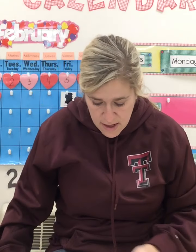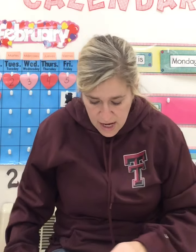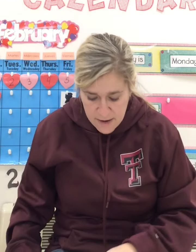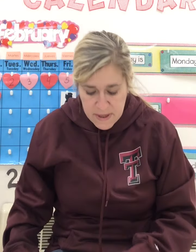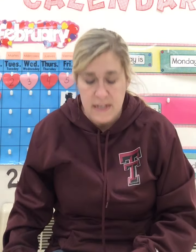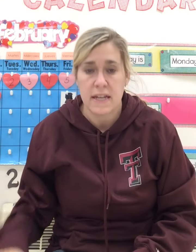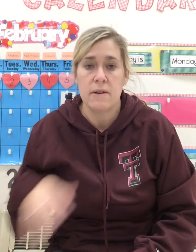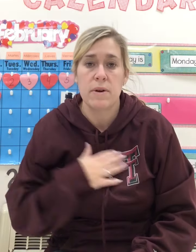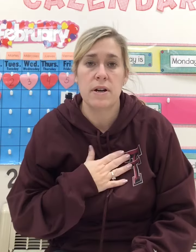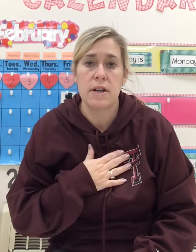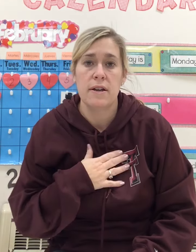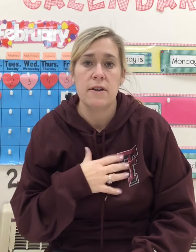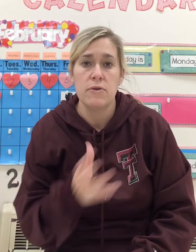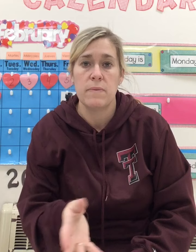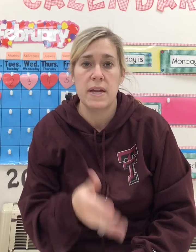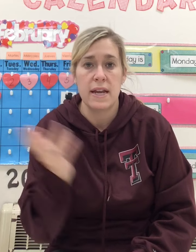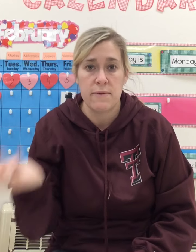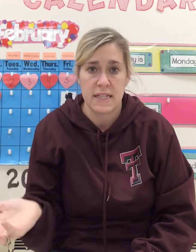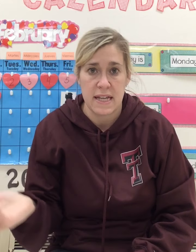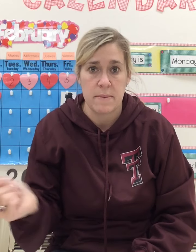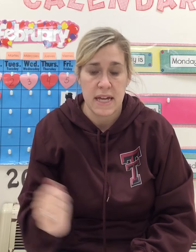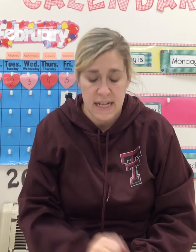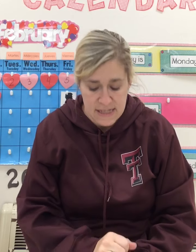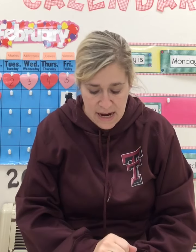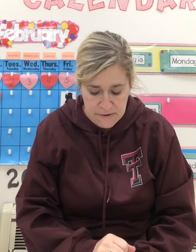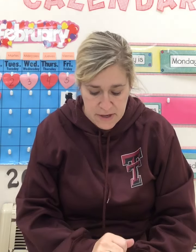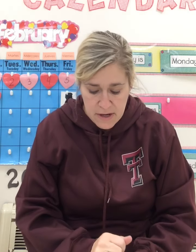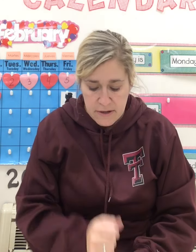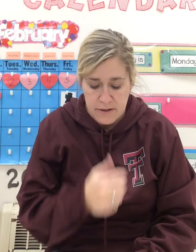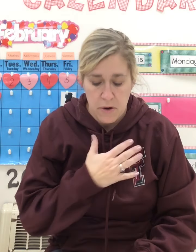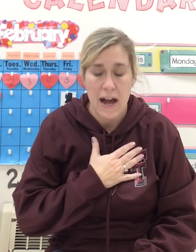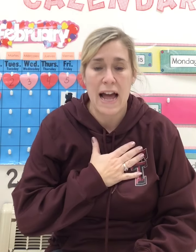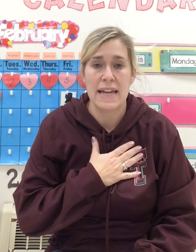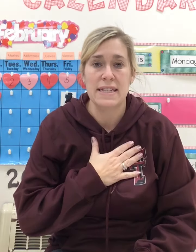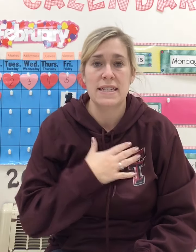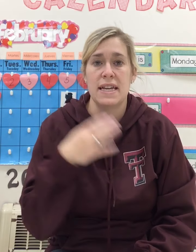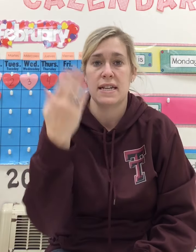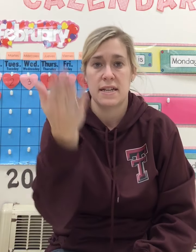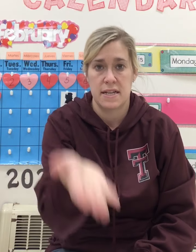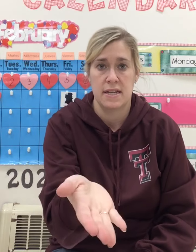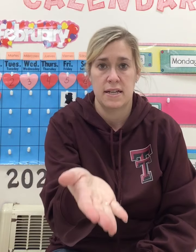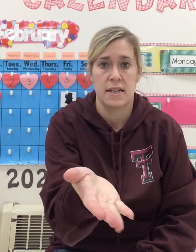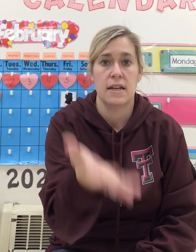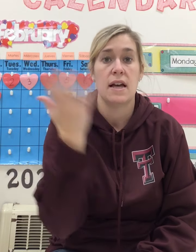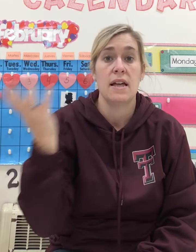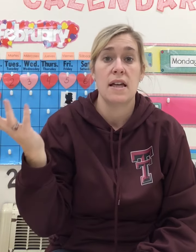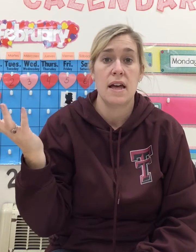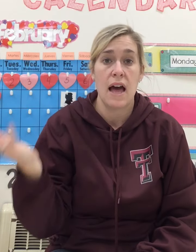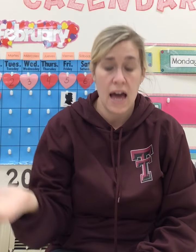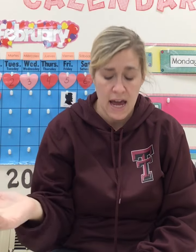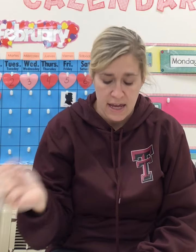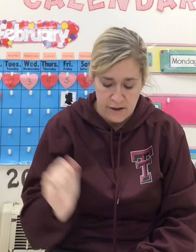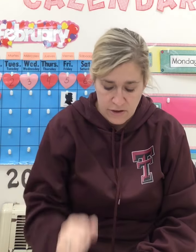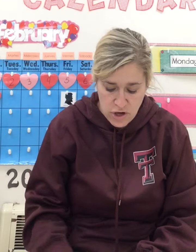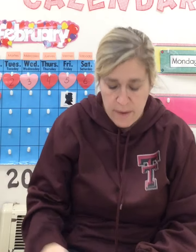I'm going to say the word, you repeat it, we'll say the beginning sound. So, icing. I, good job.